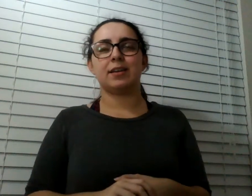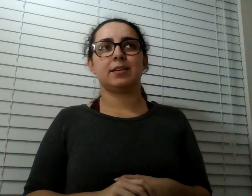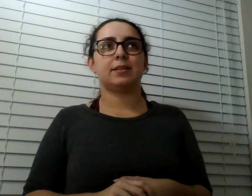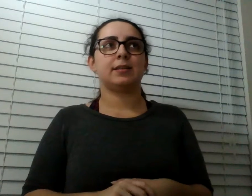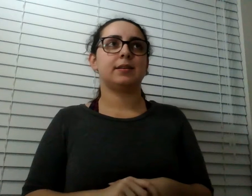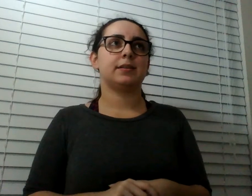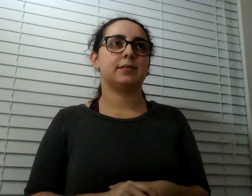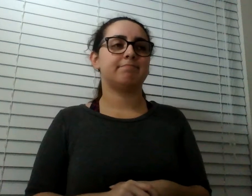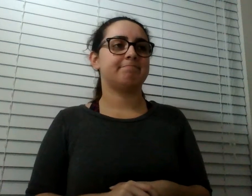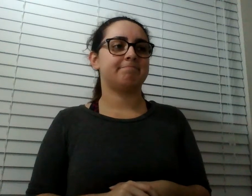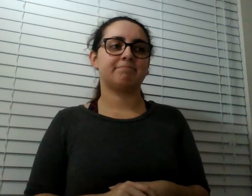No.